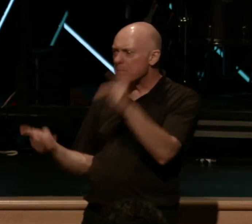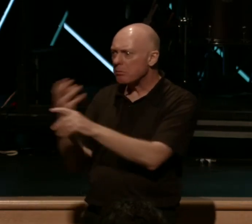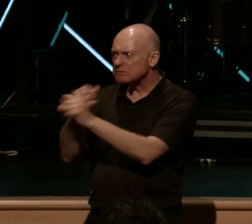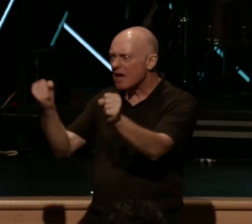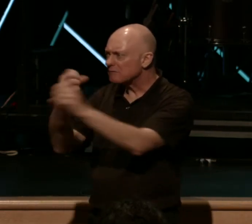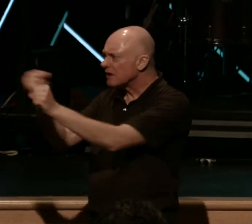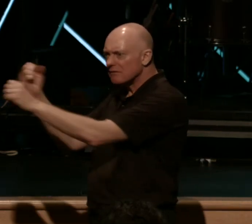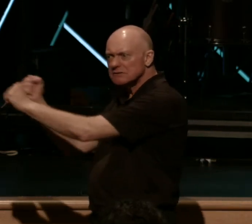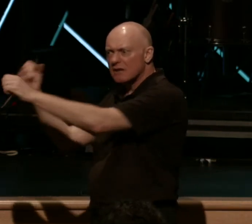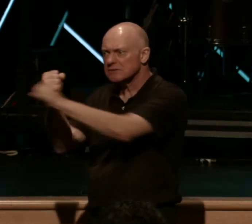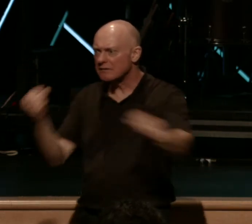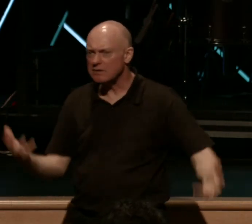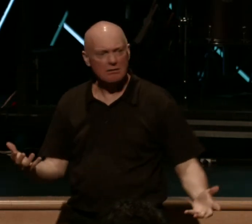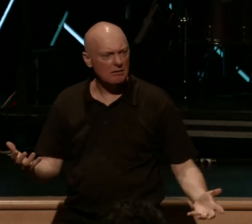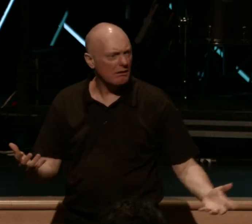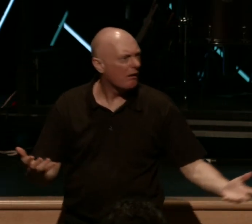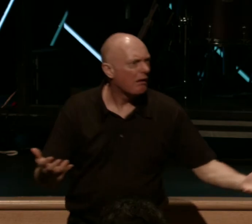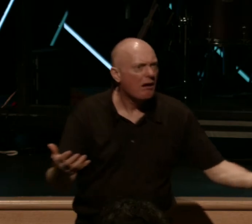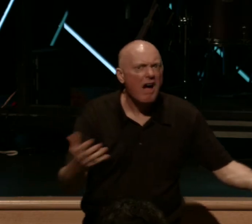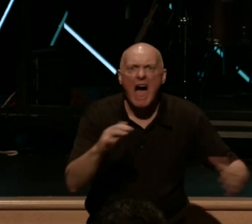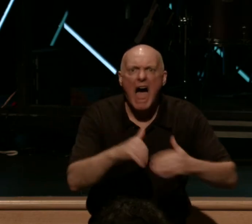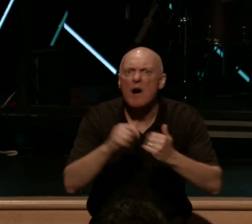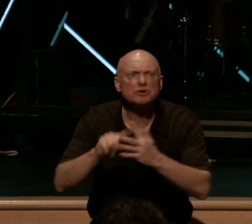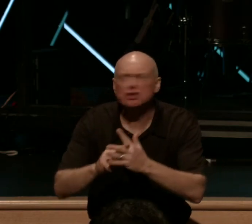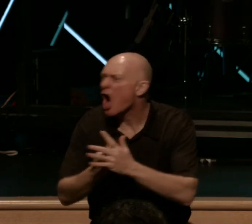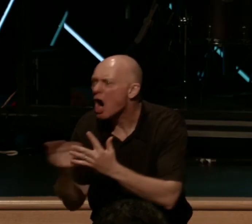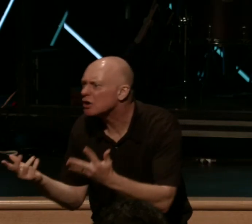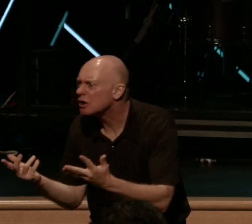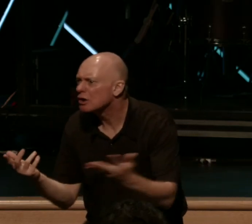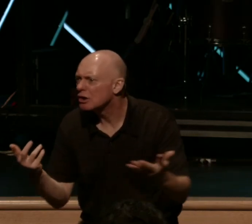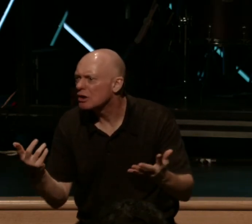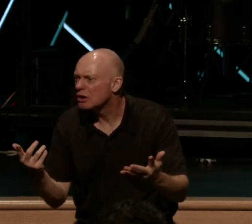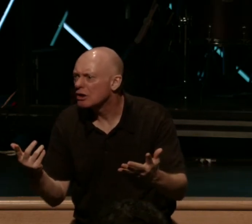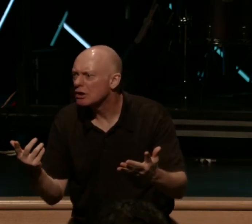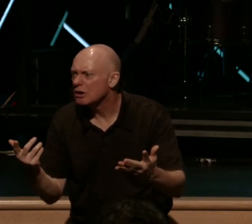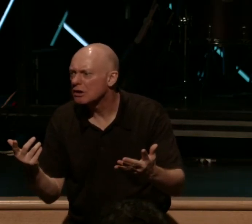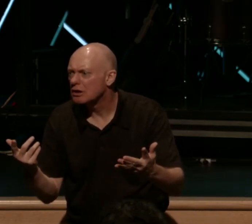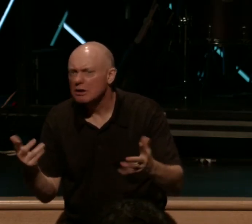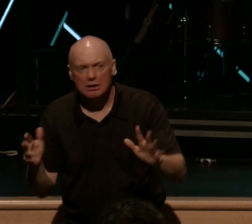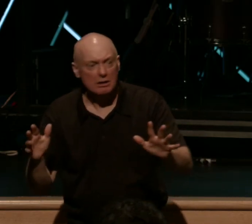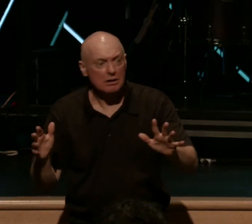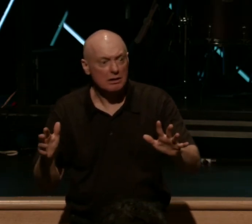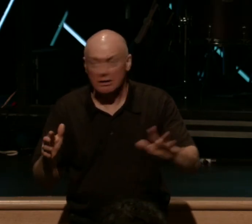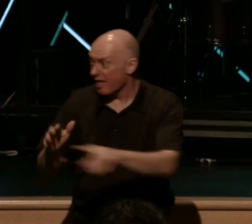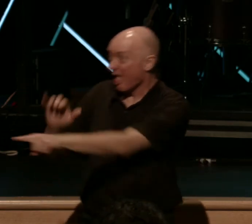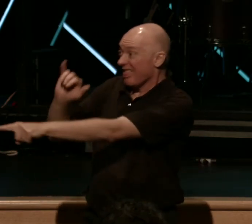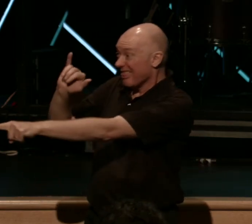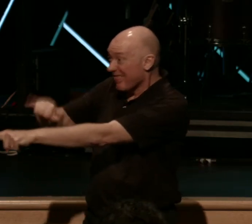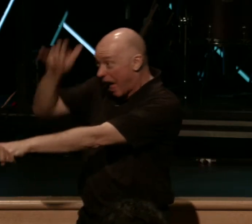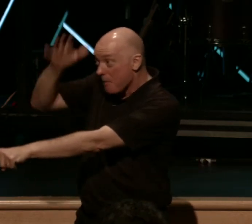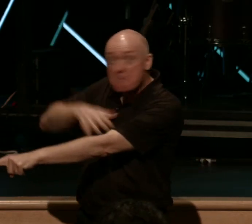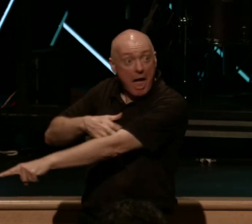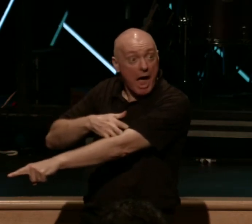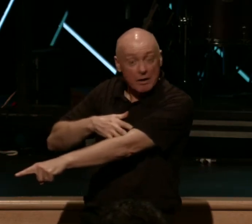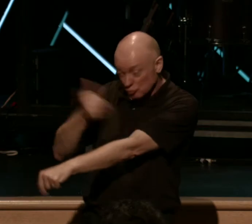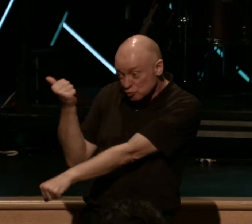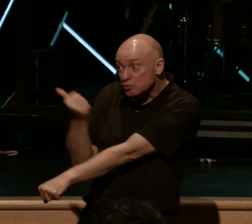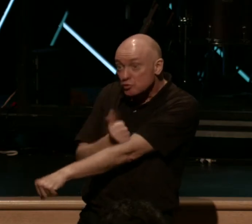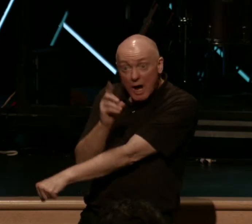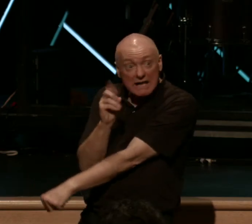and so naturally, he wanted to know what was the cause of that. And they said, oh, brother, pastor, you're never going to believe this. It's the guy who was the local drug dealer, now